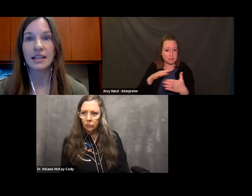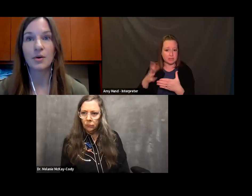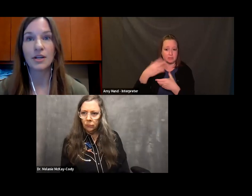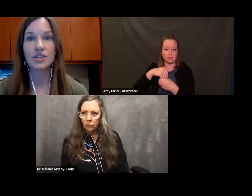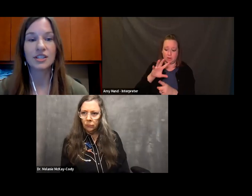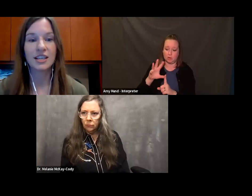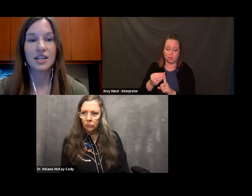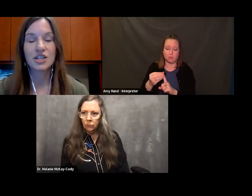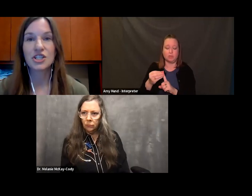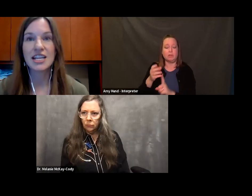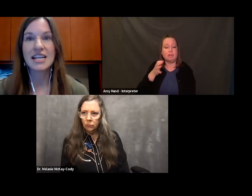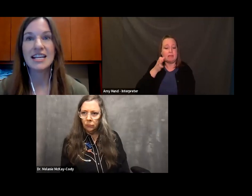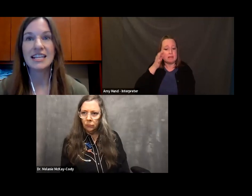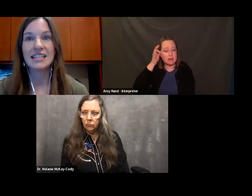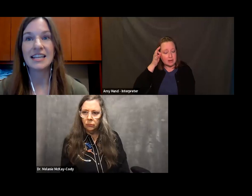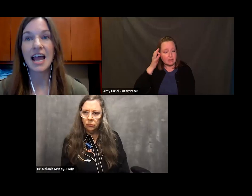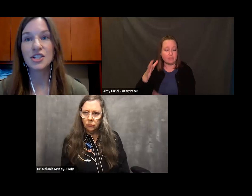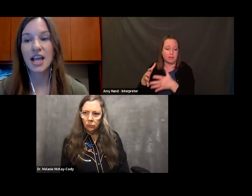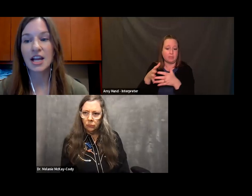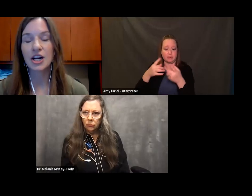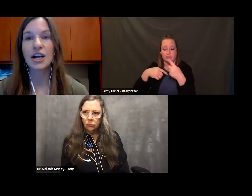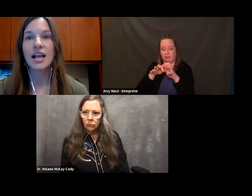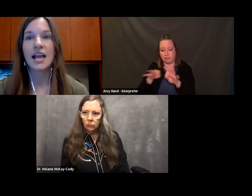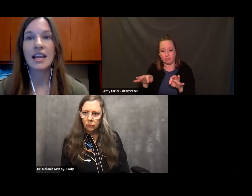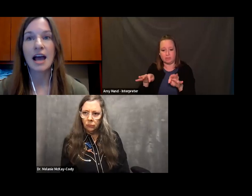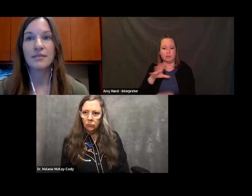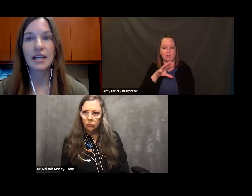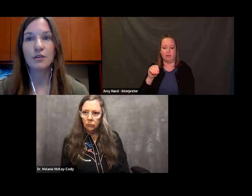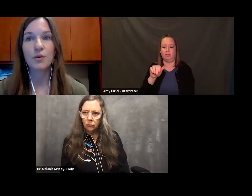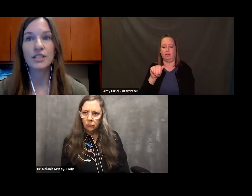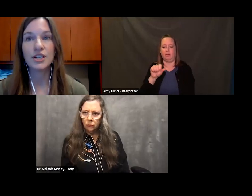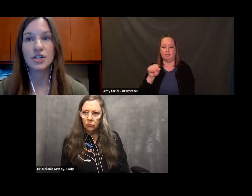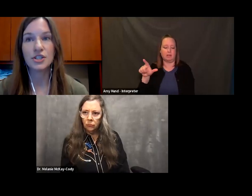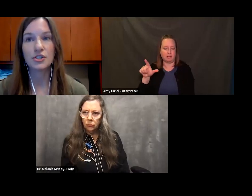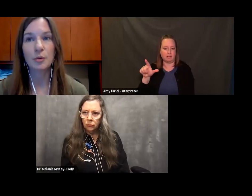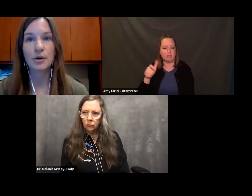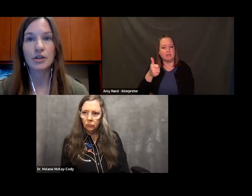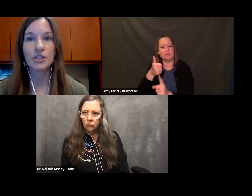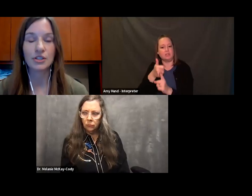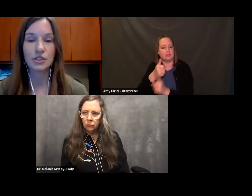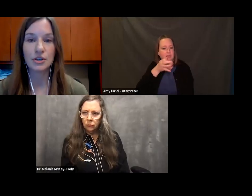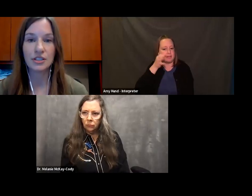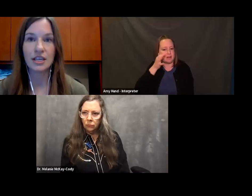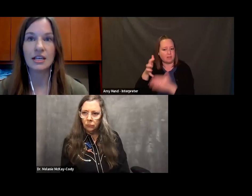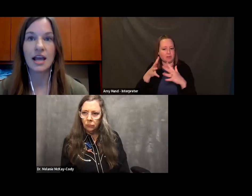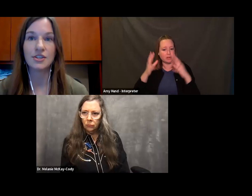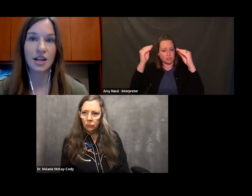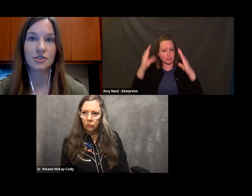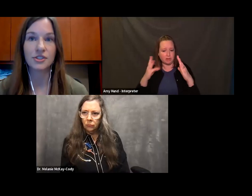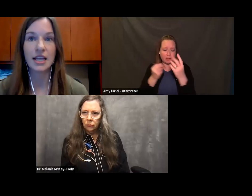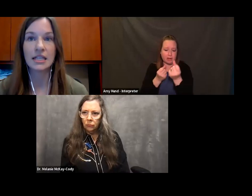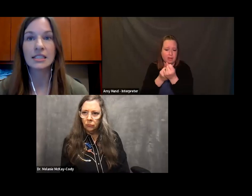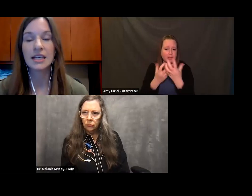sign language. She is an educator and advocate for Indigenous interpreters and students in